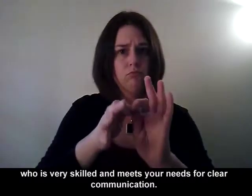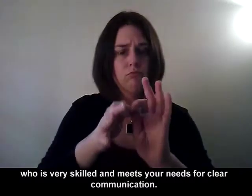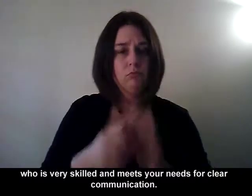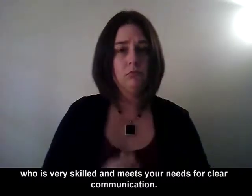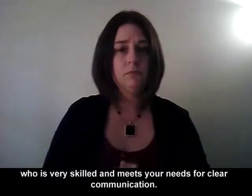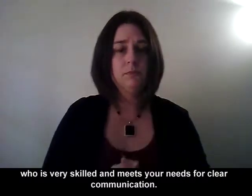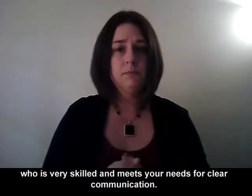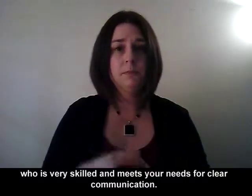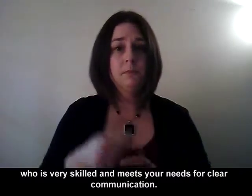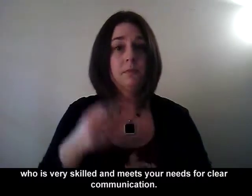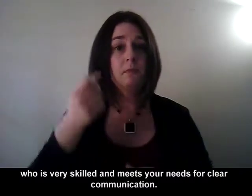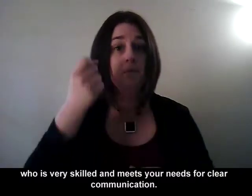communication.